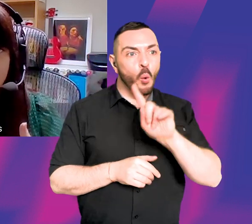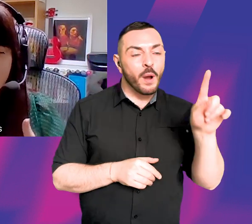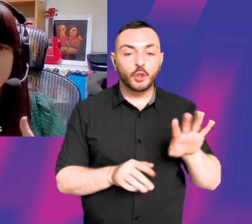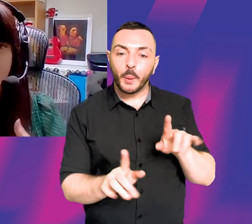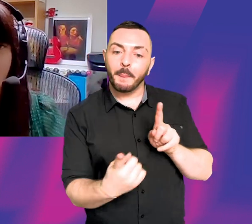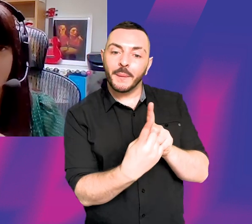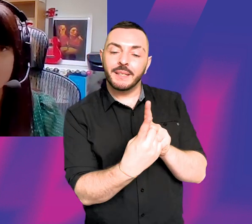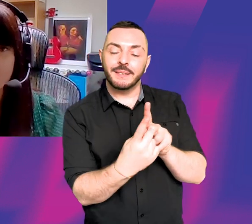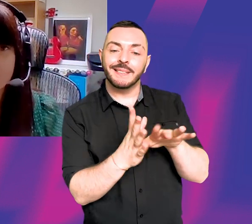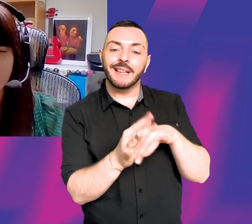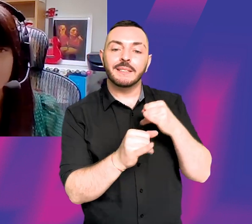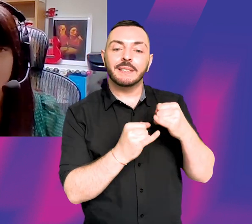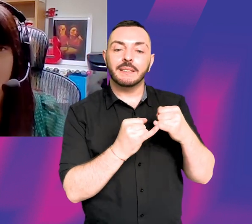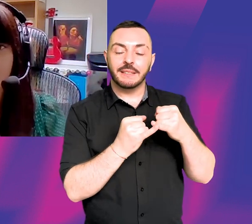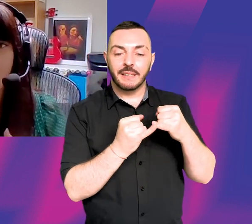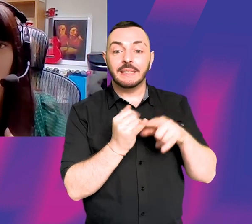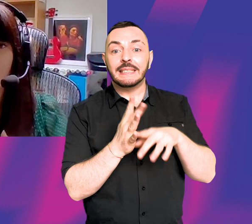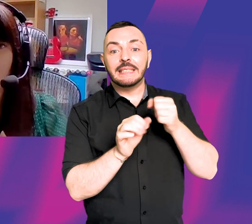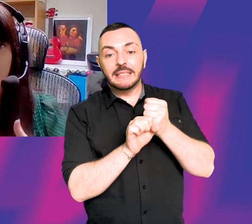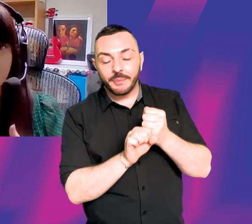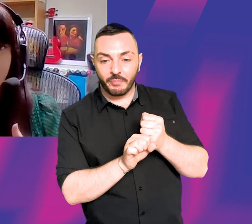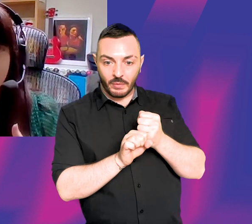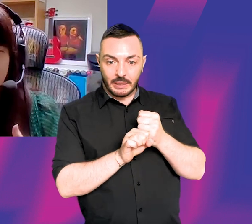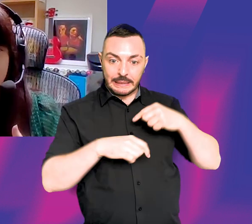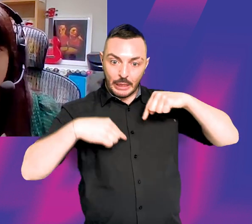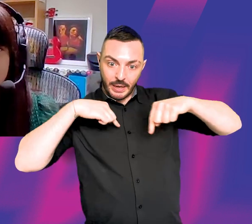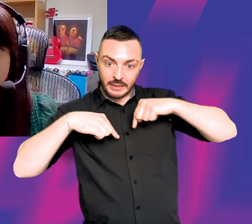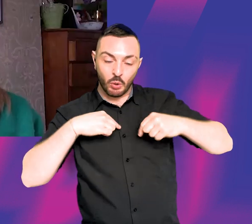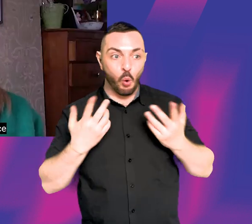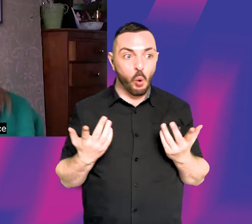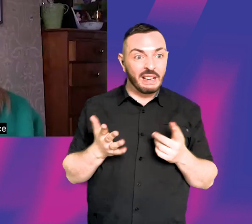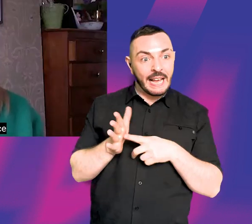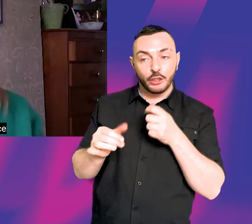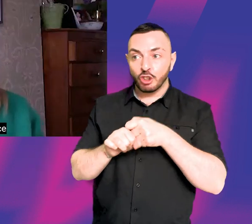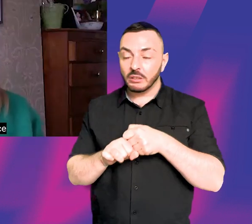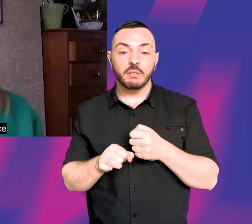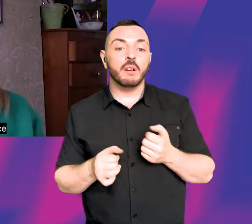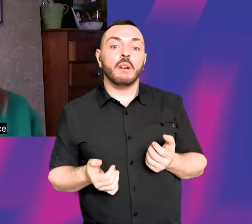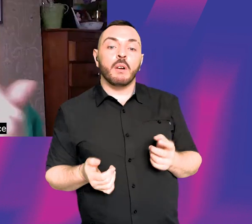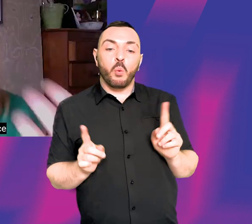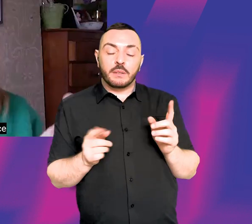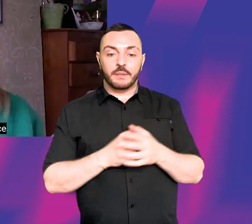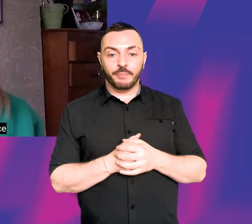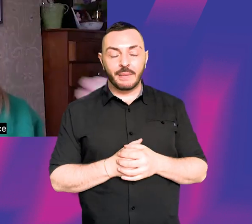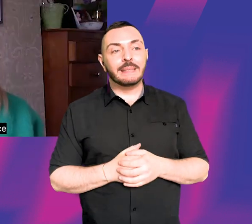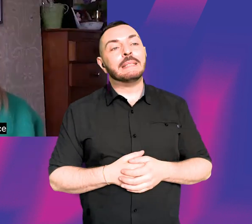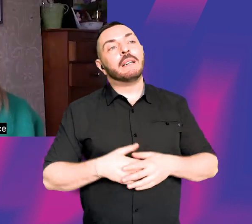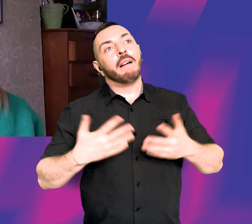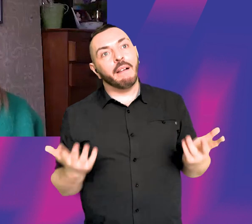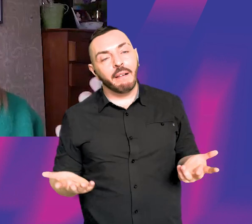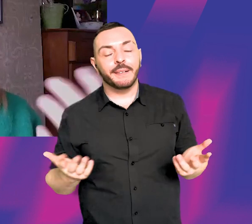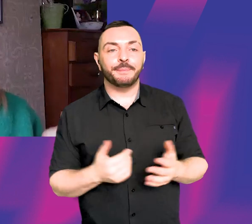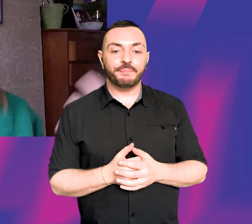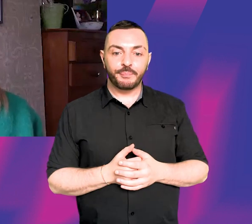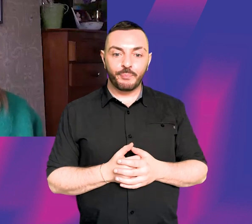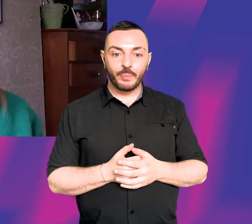casting directors and how to interact with them? Or what to look for in an agent? Yeah, so I didn't have the typical experience